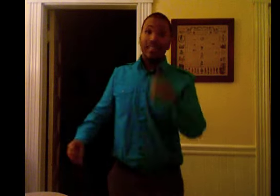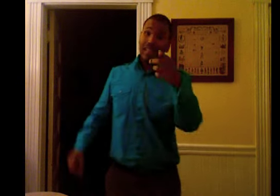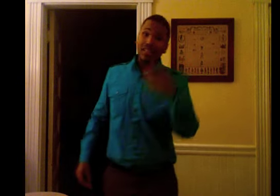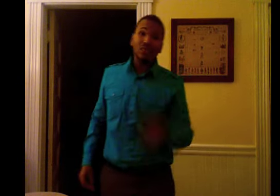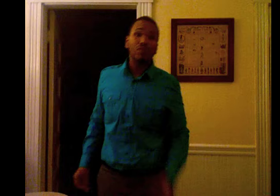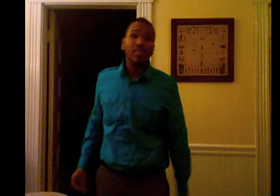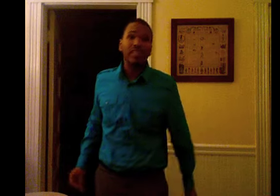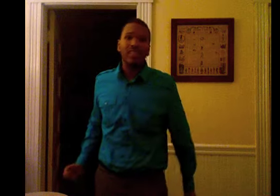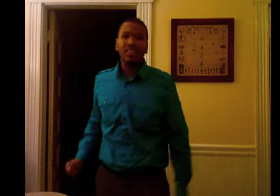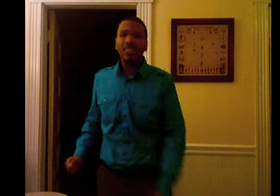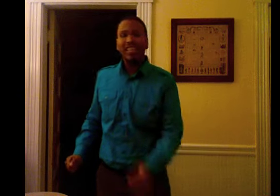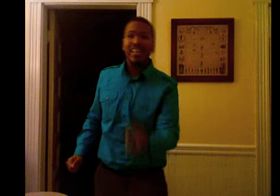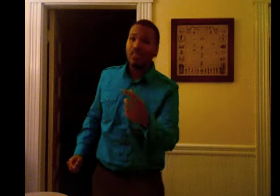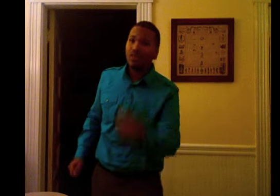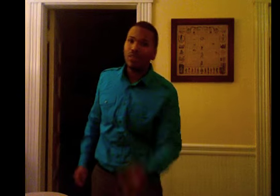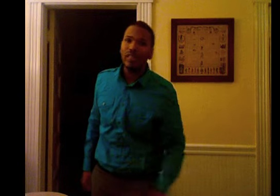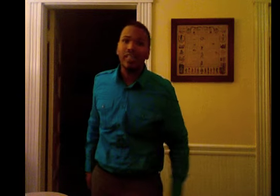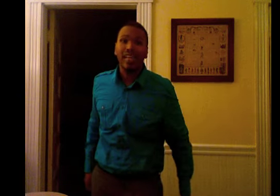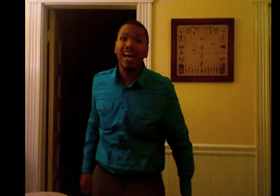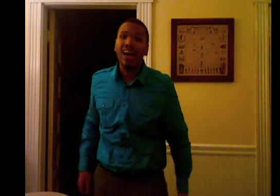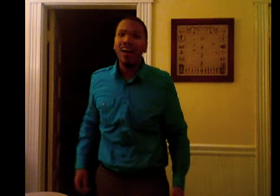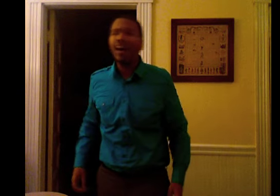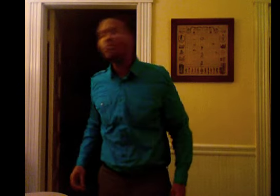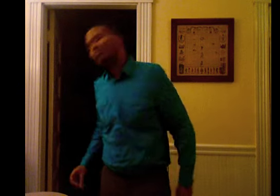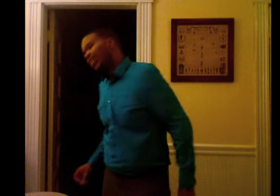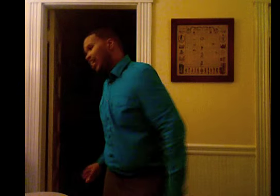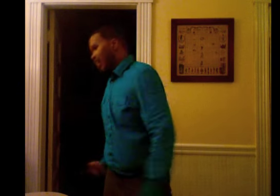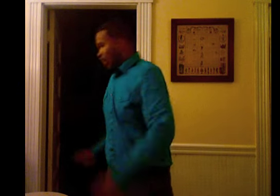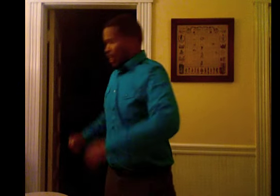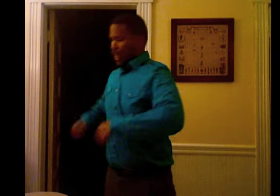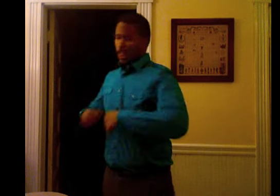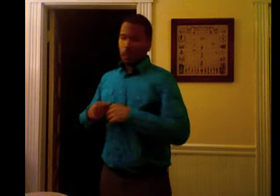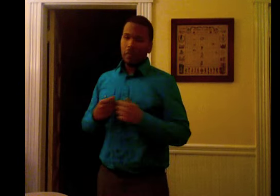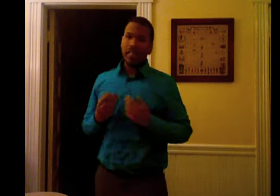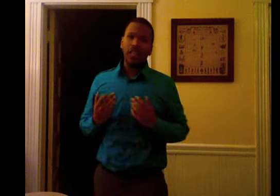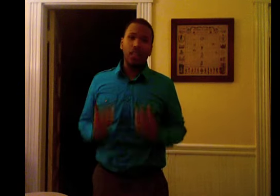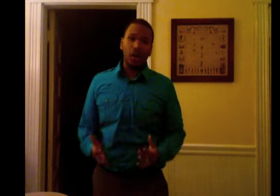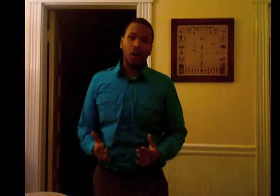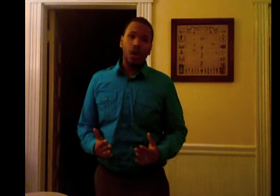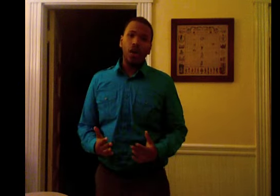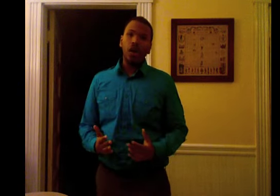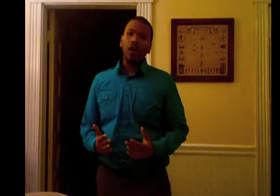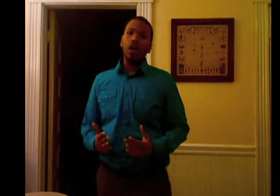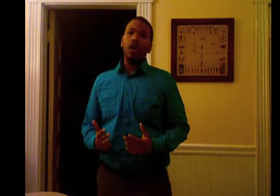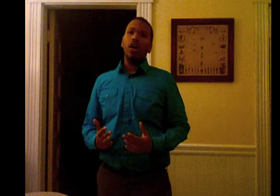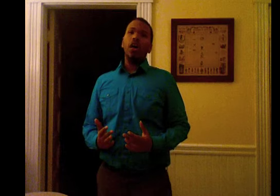yes it will, yes it will. It's been a long,